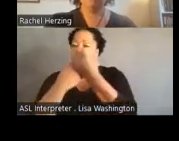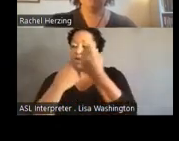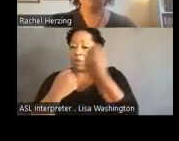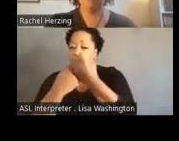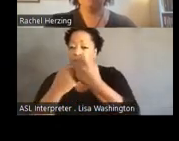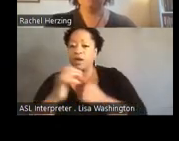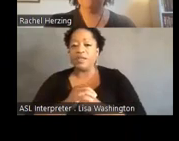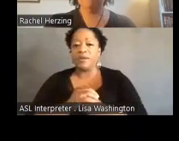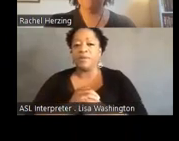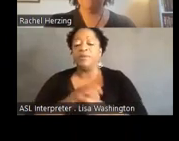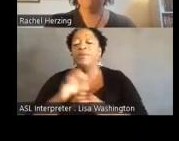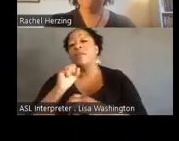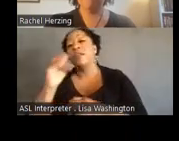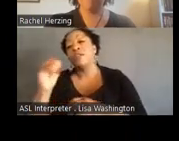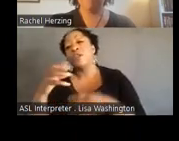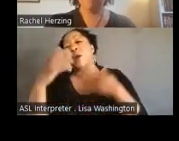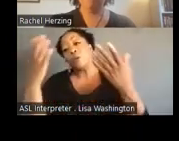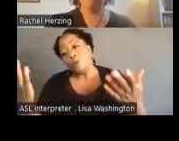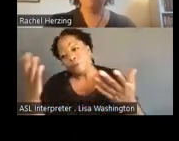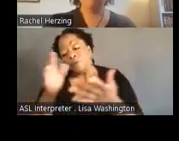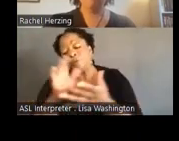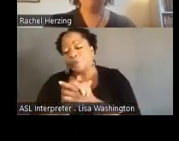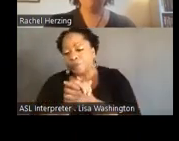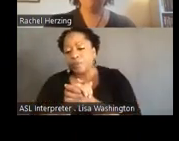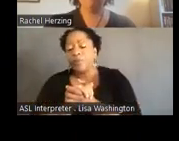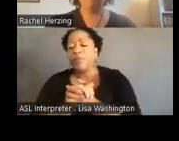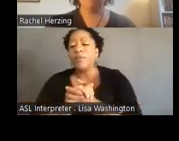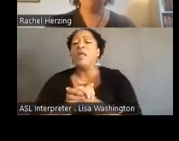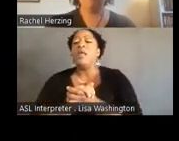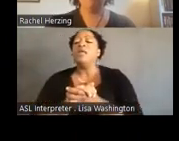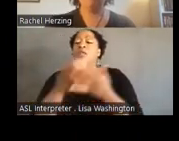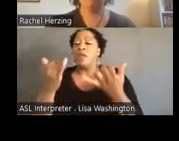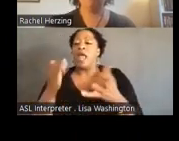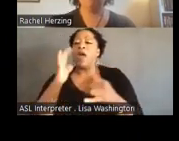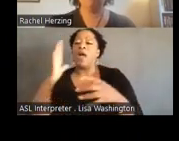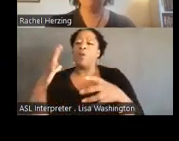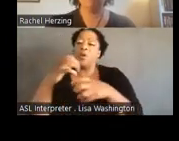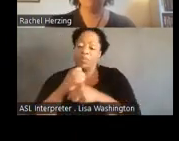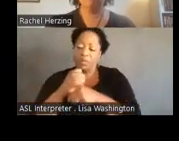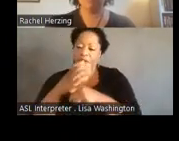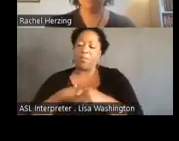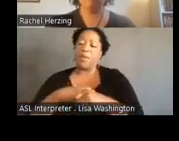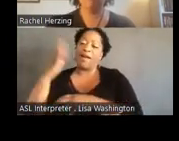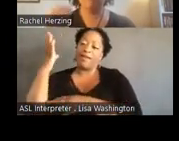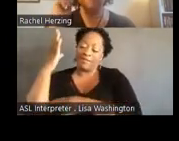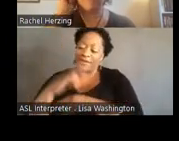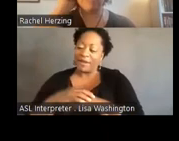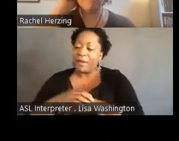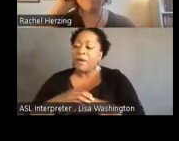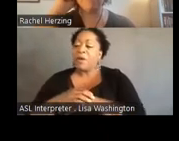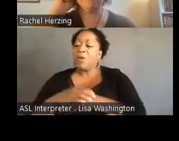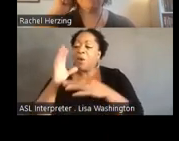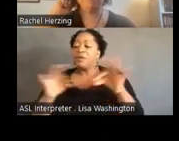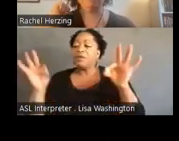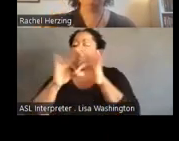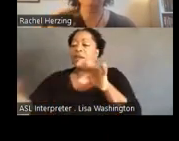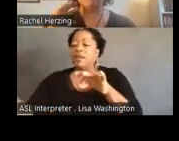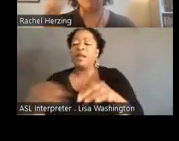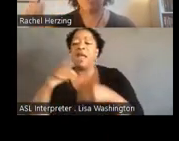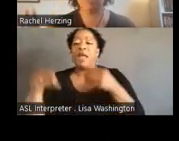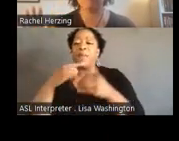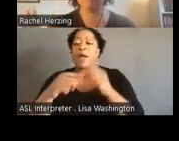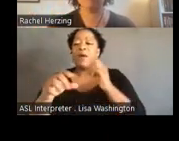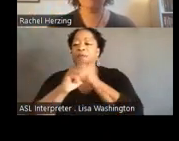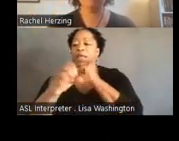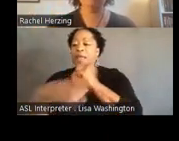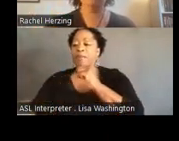So by way of wrapping up here, I'll say what was so remarkable about the campaign was that